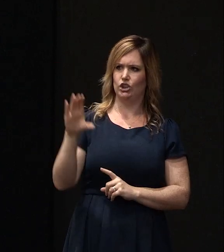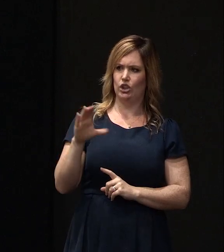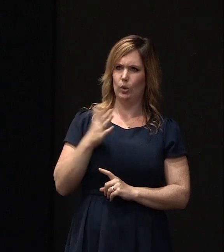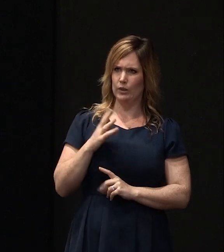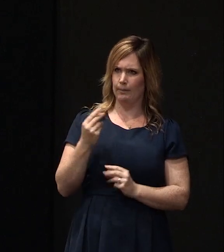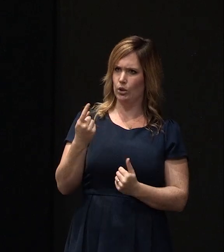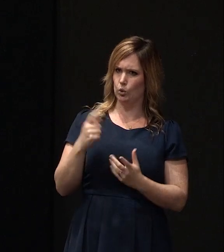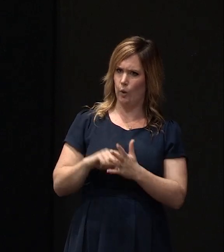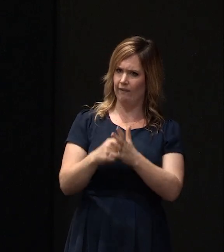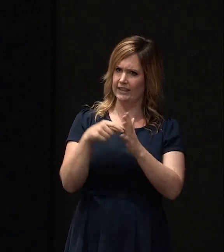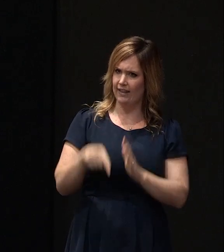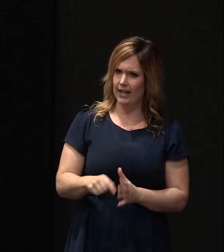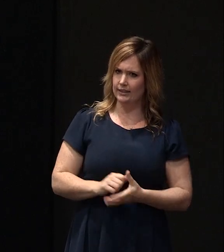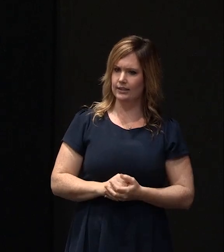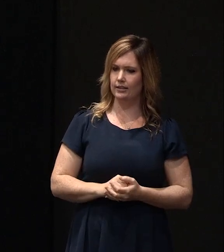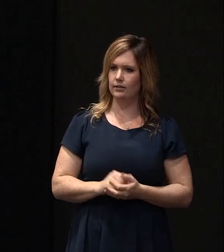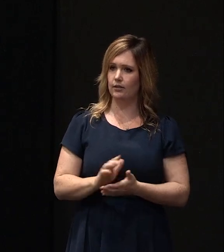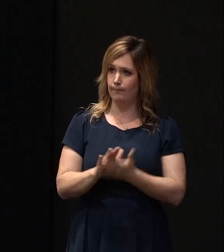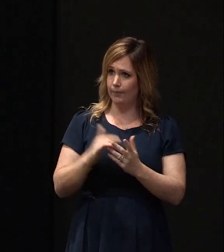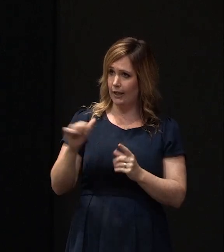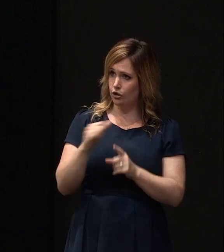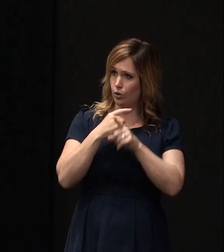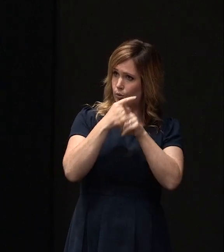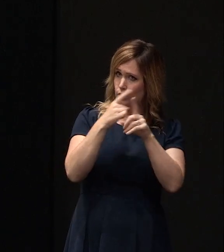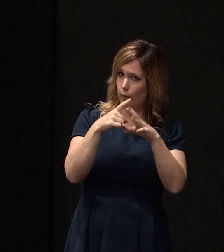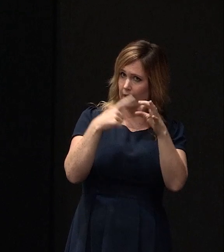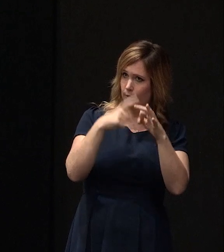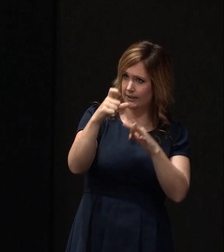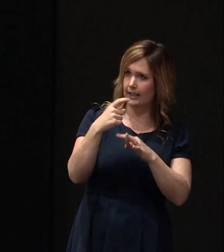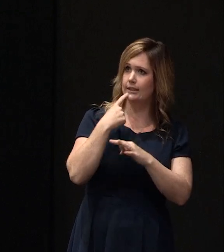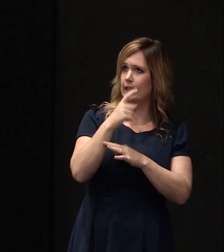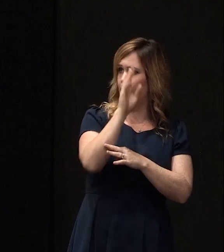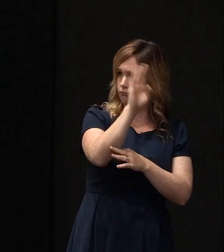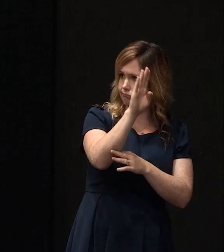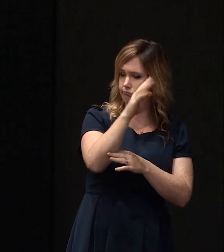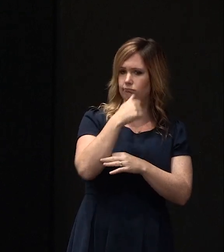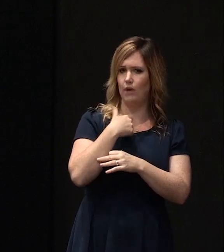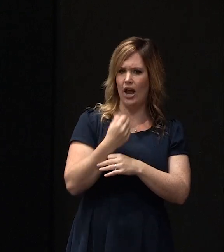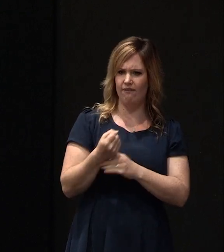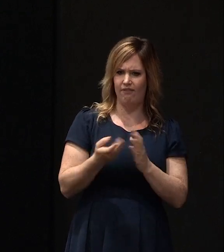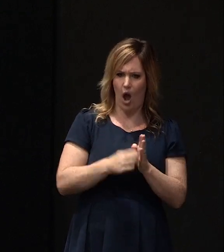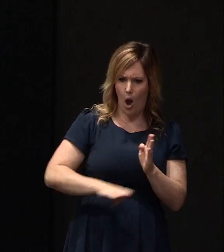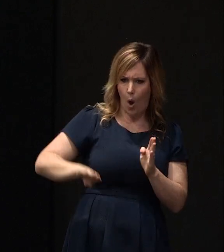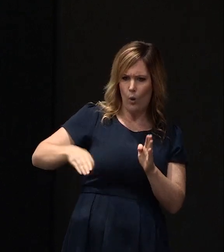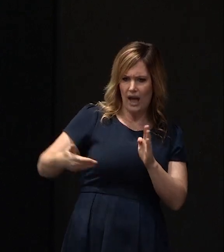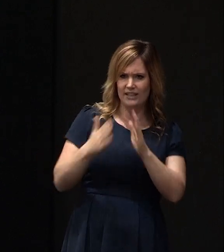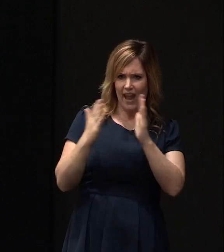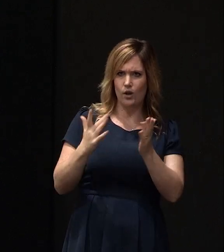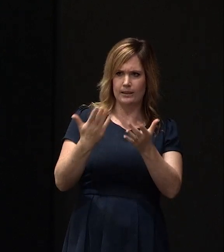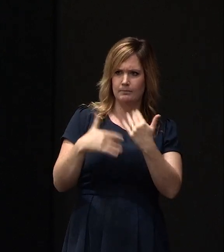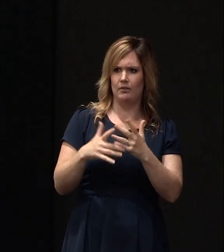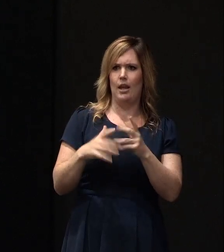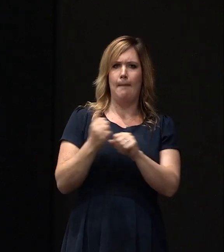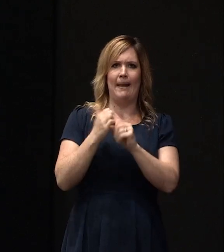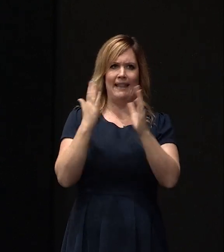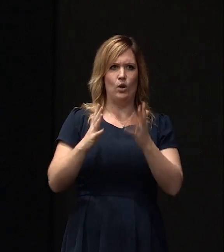someone to fix it. Does that mean, should I be talking to EQC and saying EQC, I've got the sinkhole, it's continuing to do further damage to my